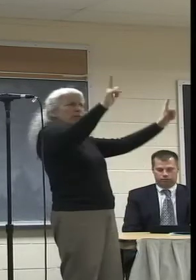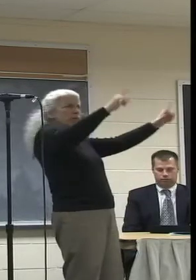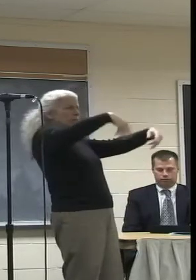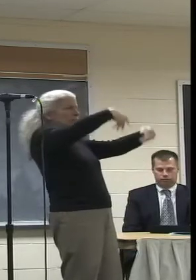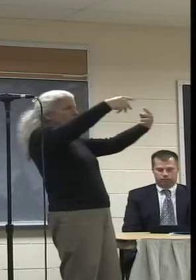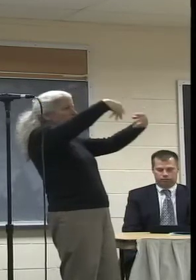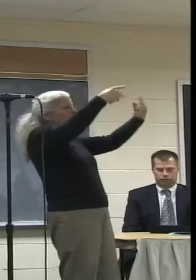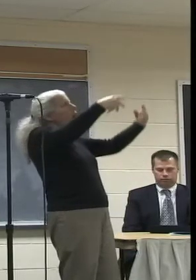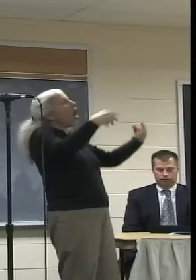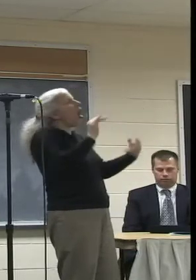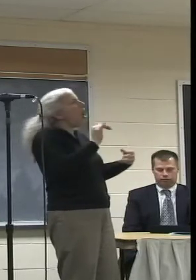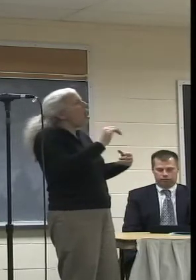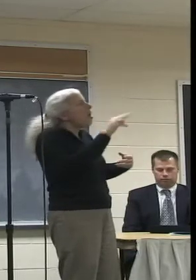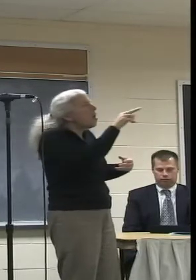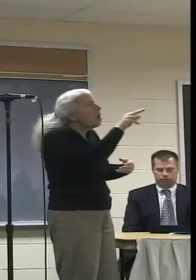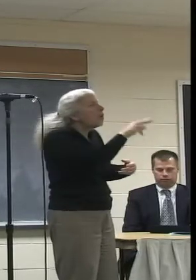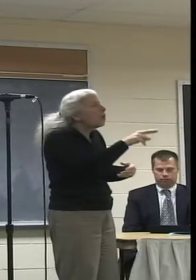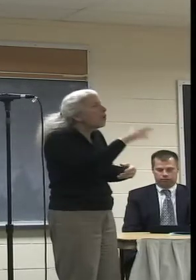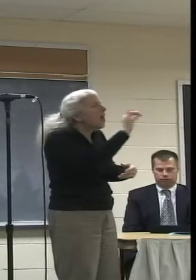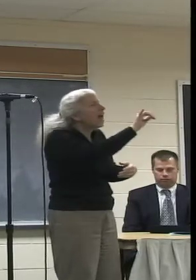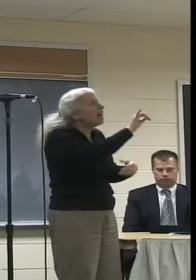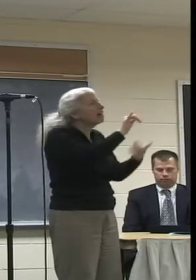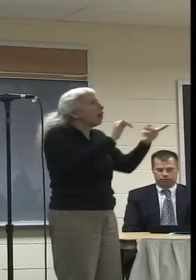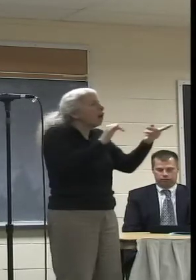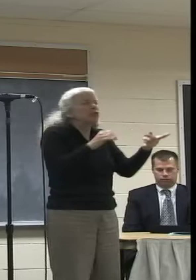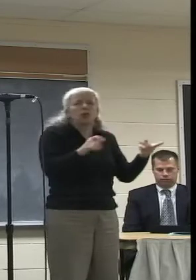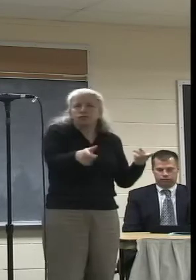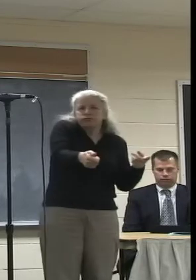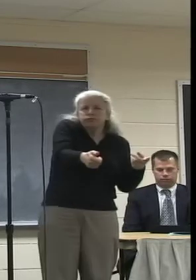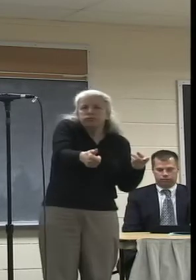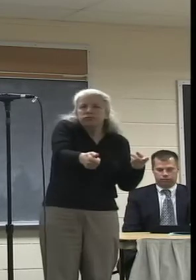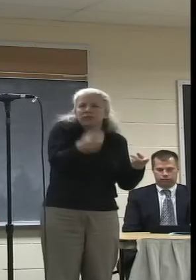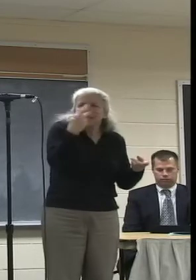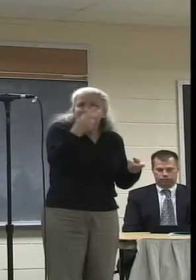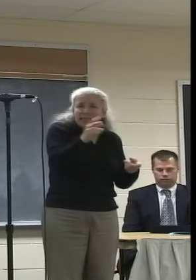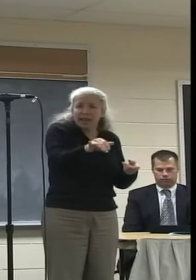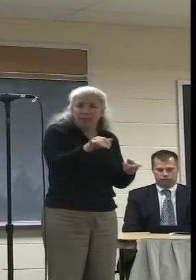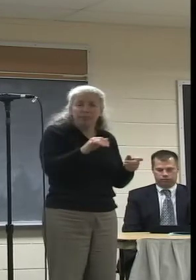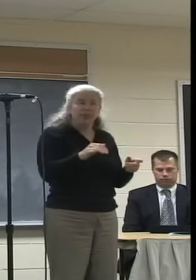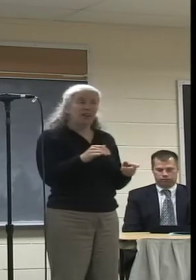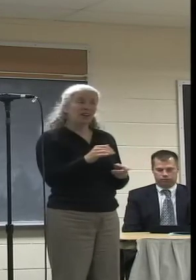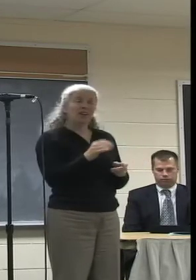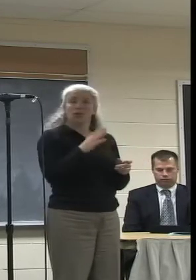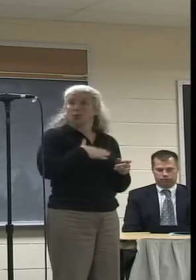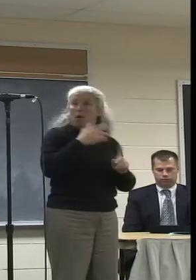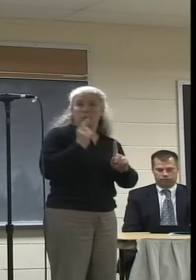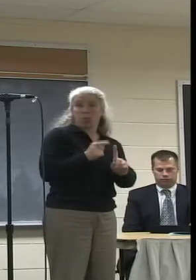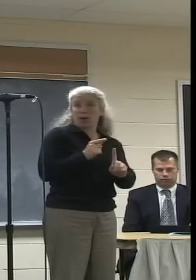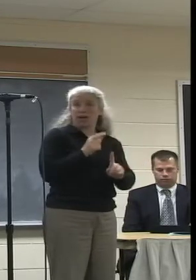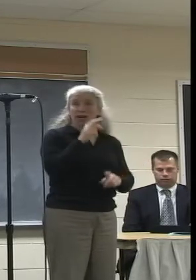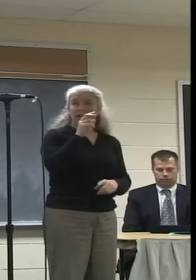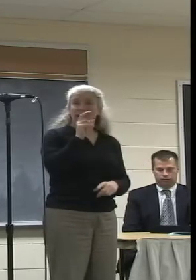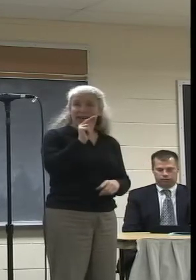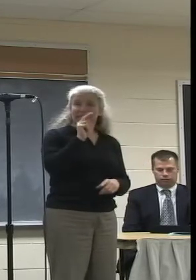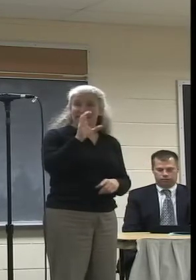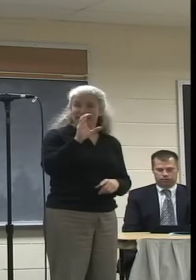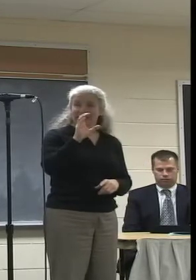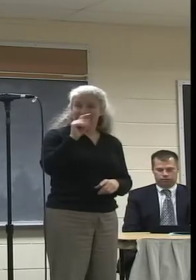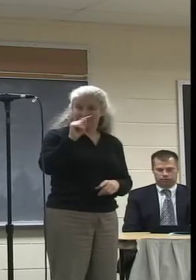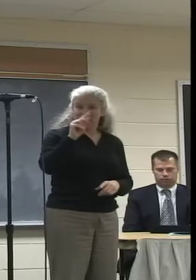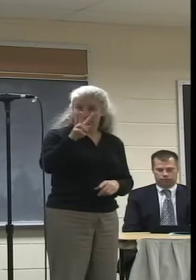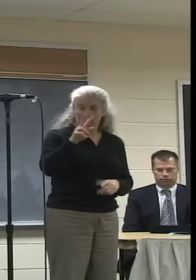so you knew what was playing would help with that. I'll end it. NCTV helped HVGO